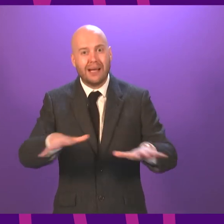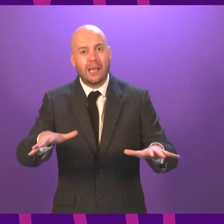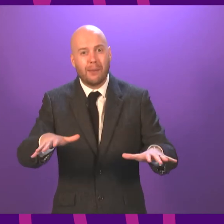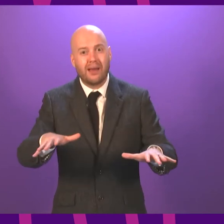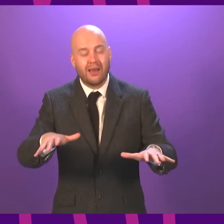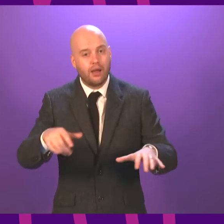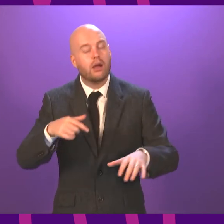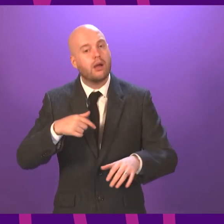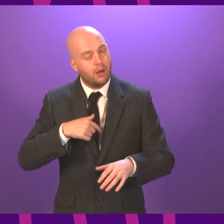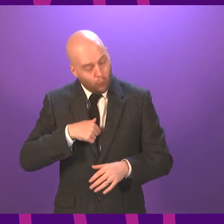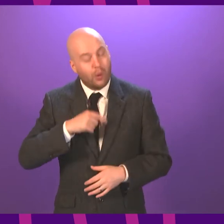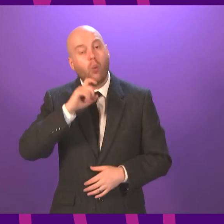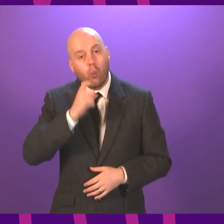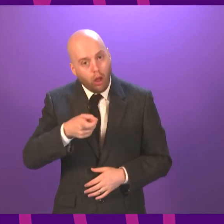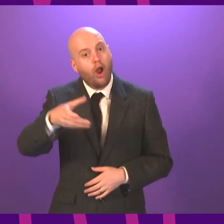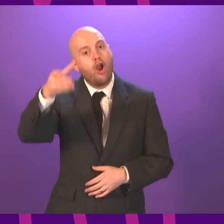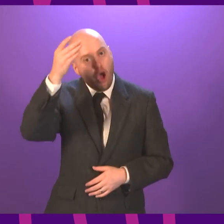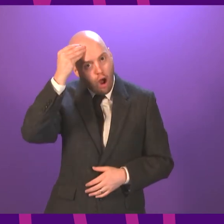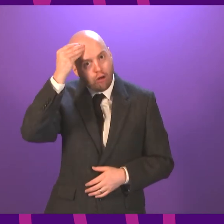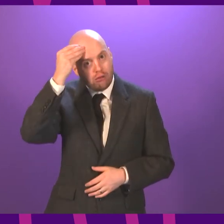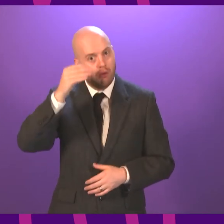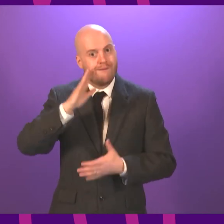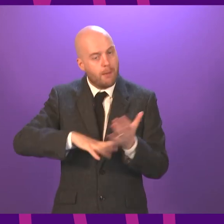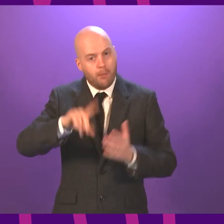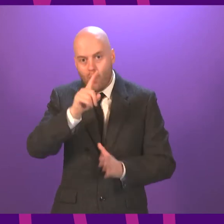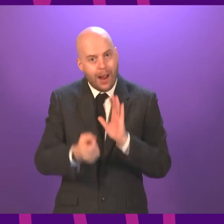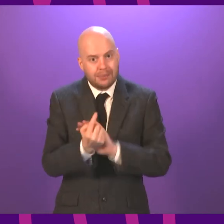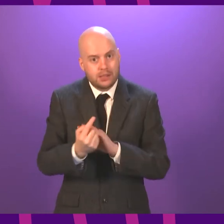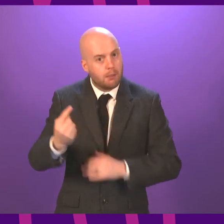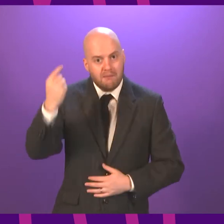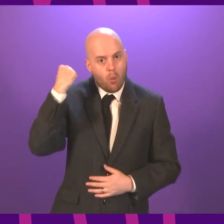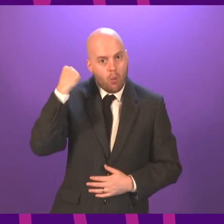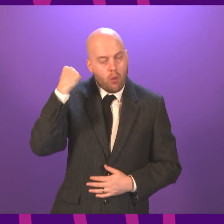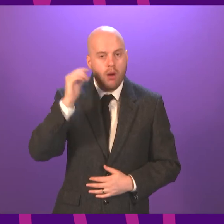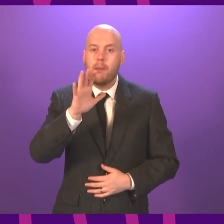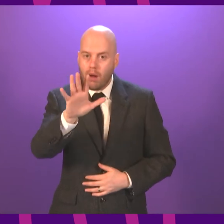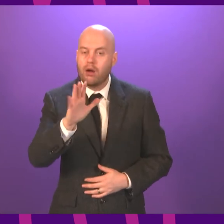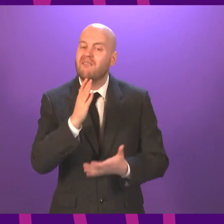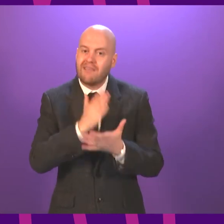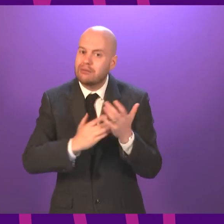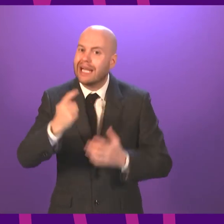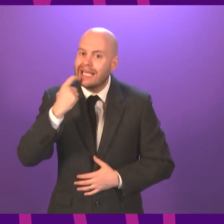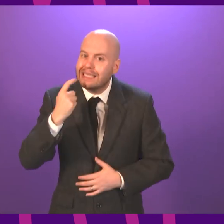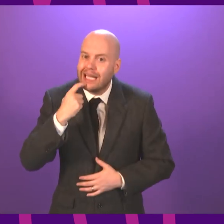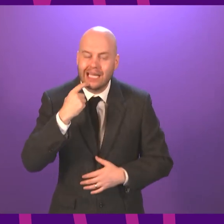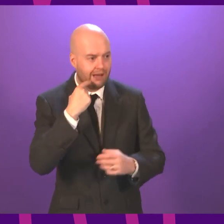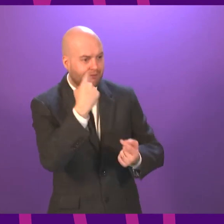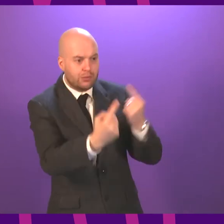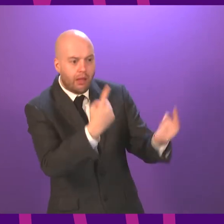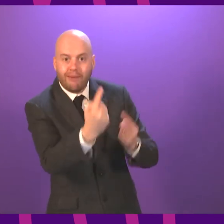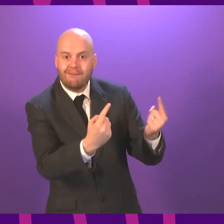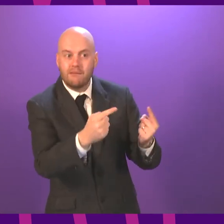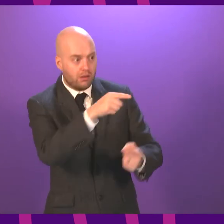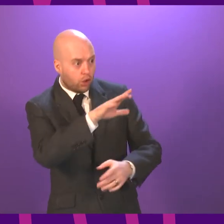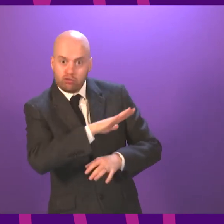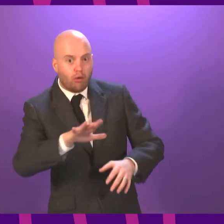It is very easy. And, you know, if I was in opposition, no doubt I'd be doing the same. It's very easy when you're not the one taking the decisions. And when you